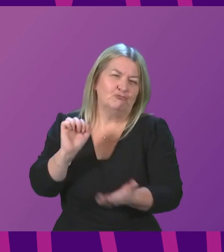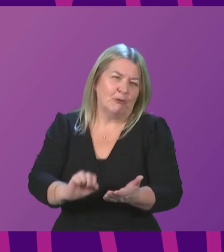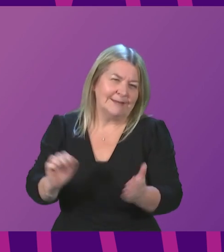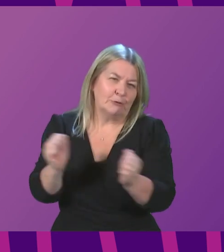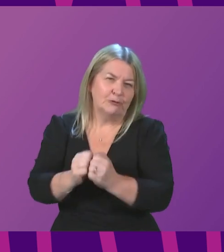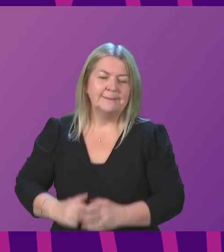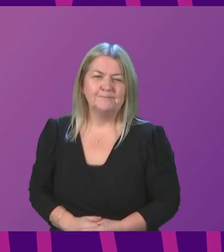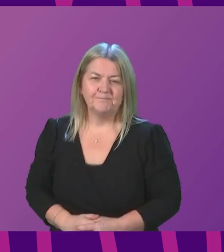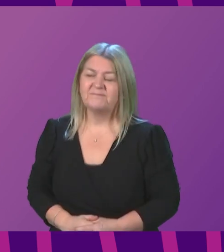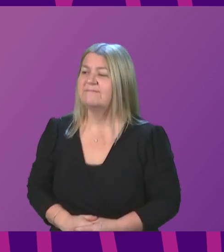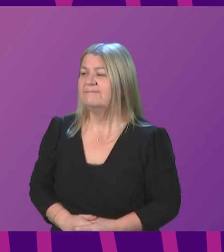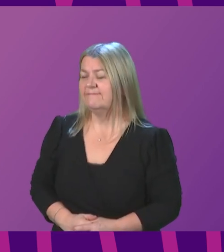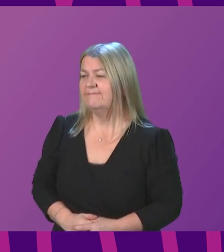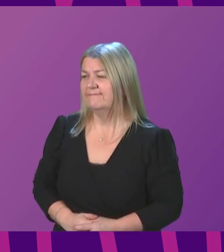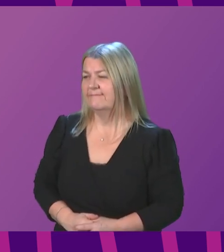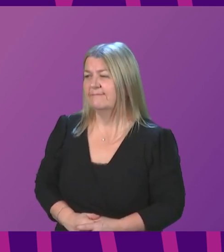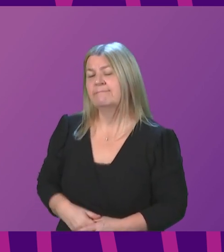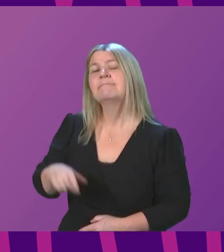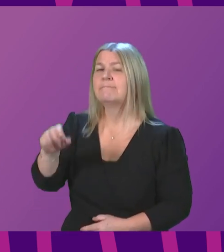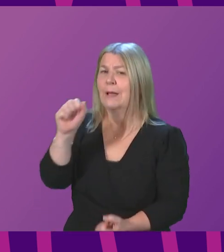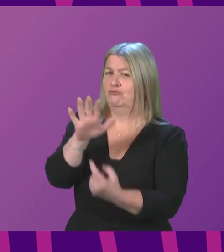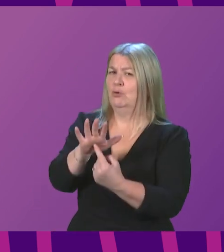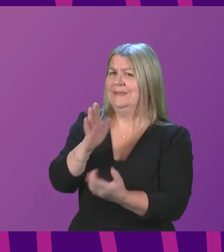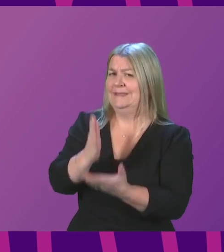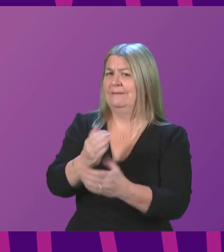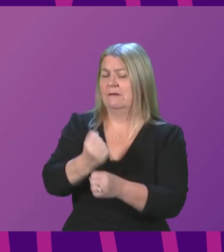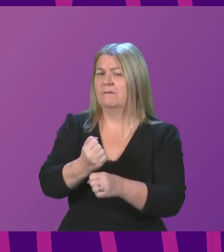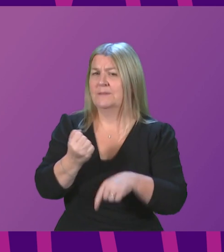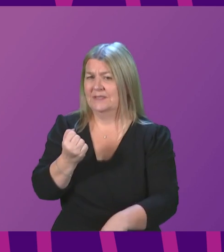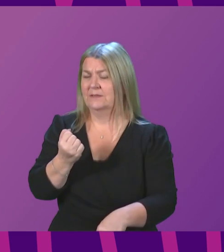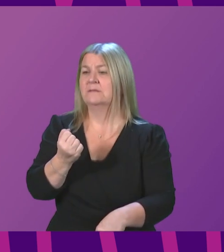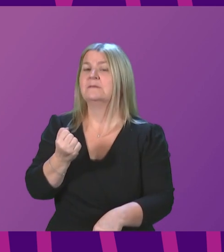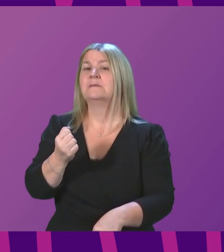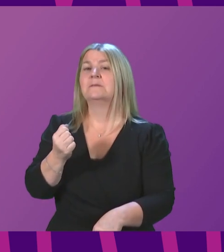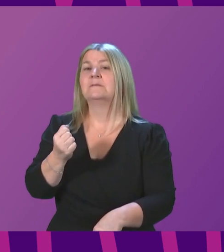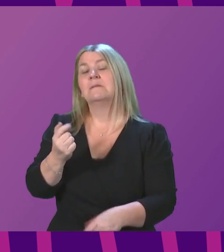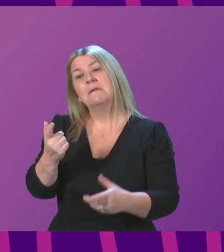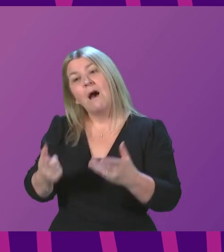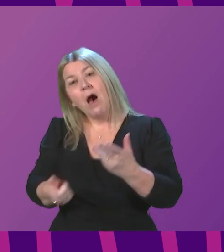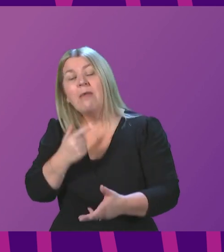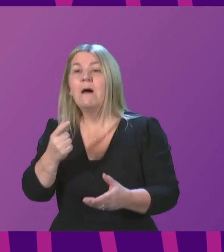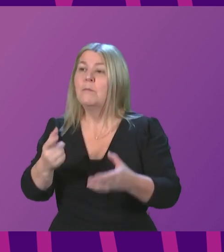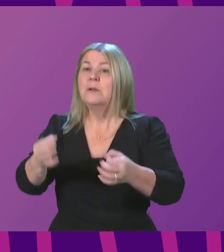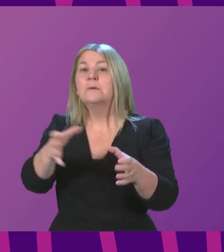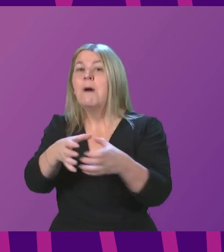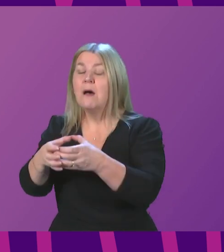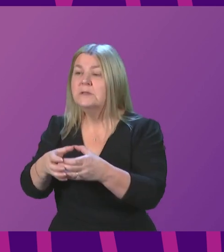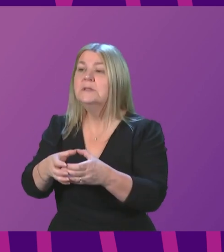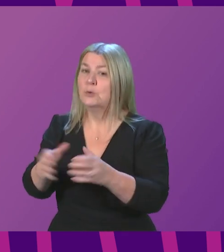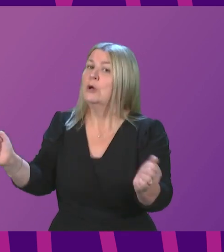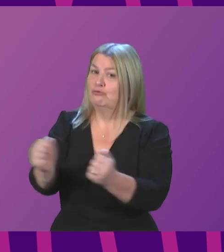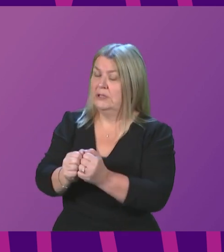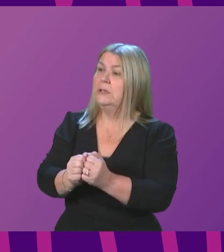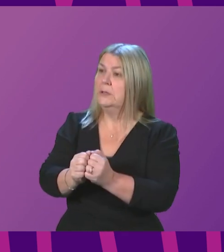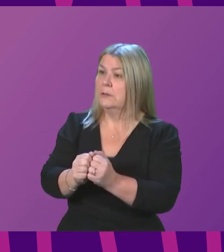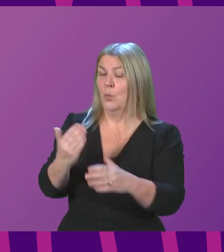than that, this is an area of real priority for the government. I think even our critics would say that there is a lot of very good work being done right now, but I'm always open